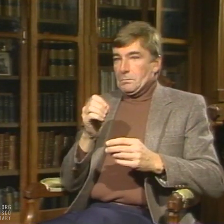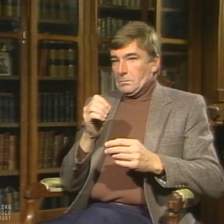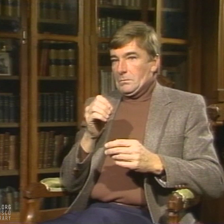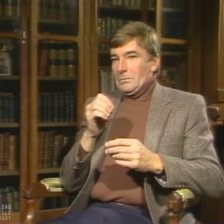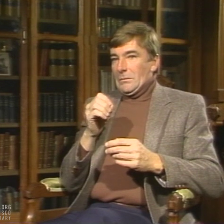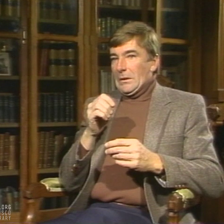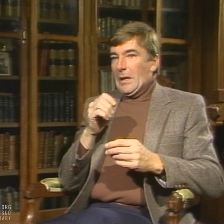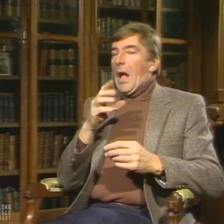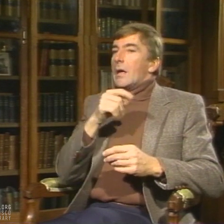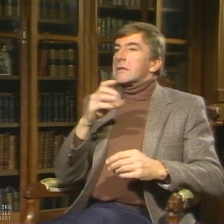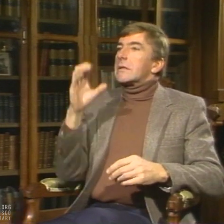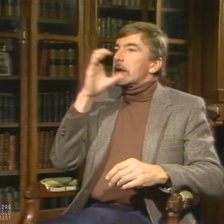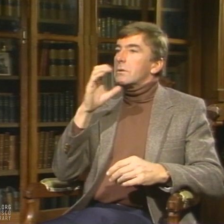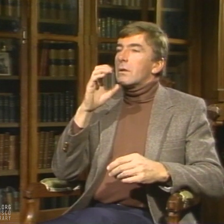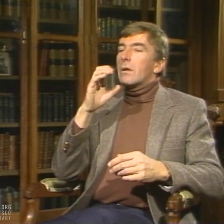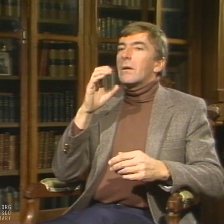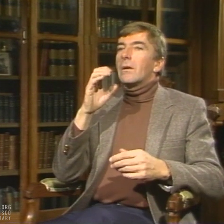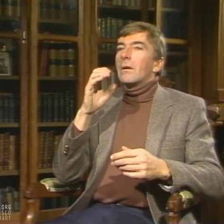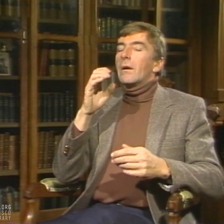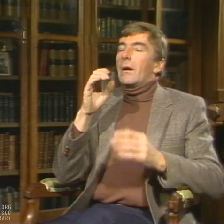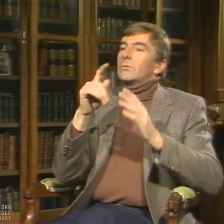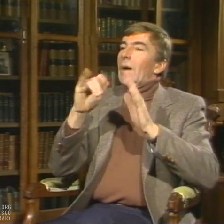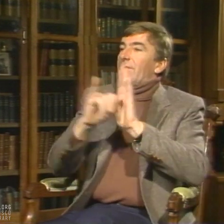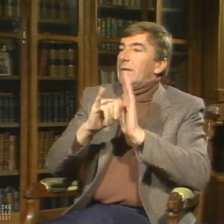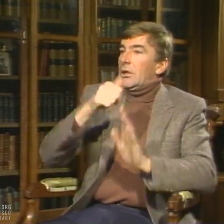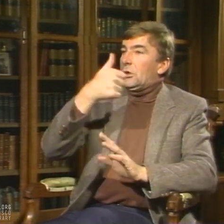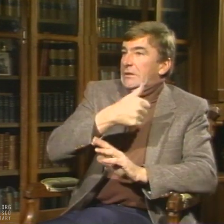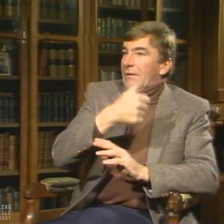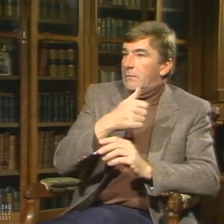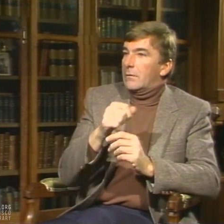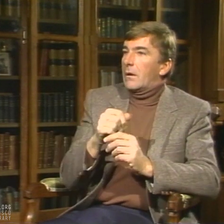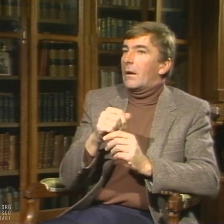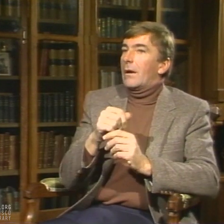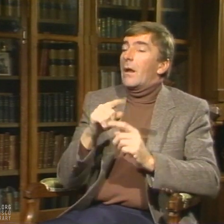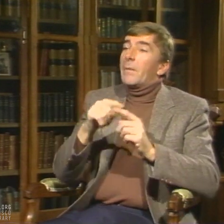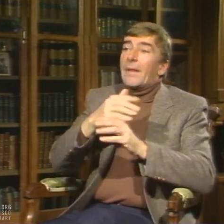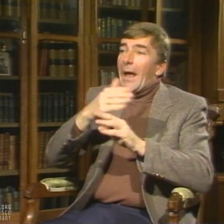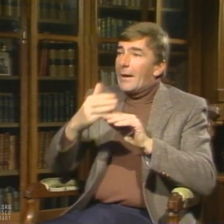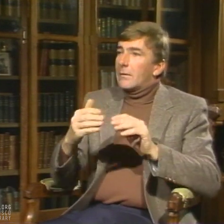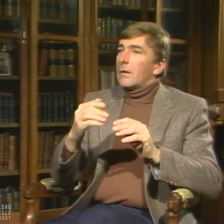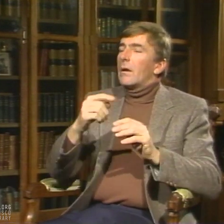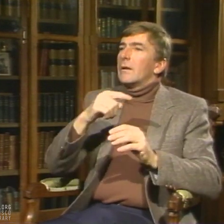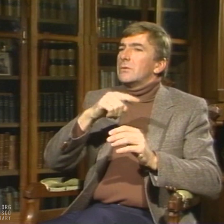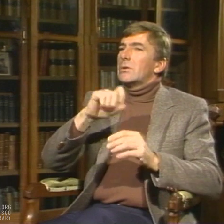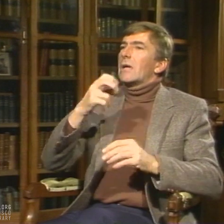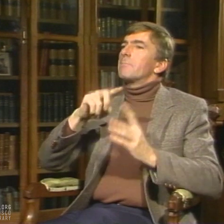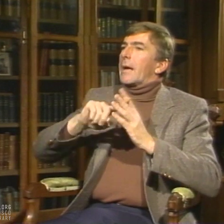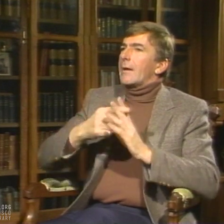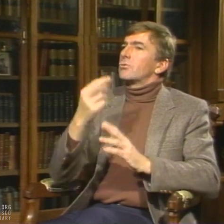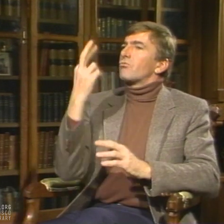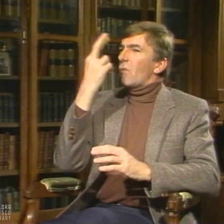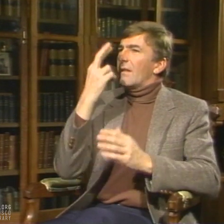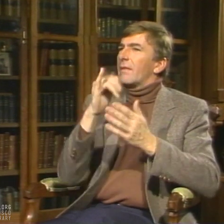While searching for her own identity, she realizes she has the right